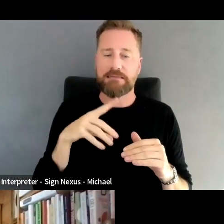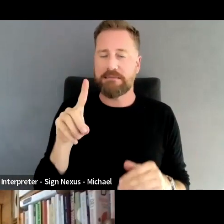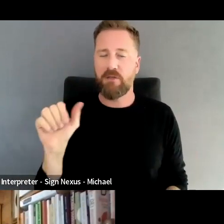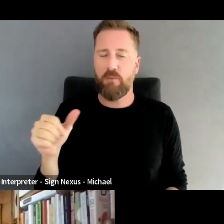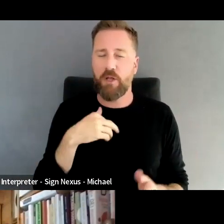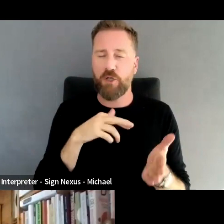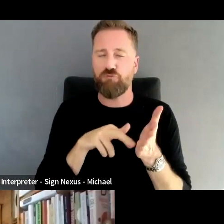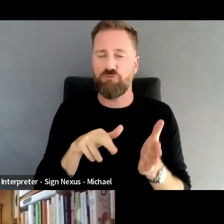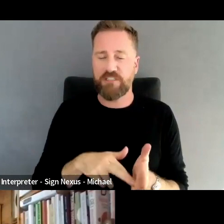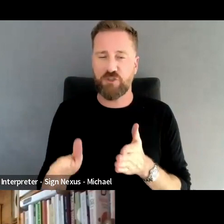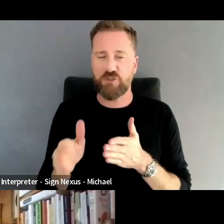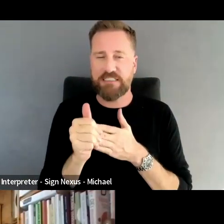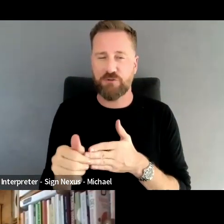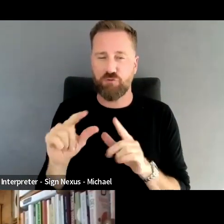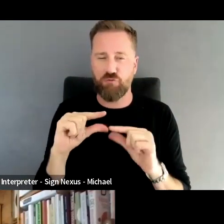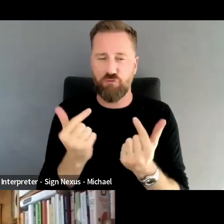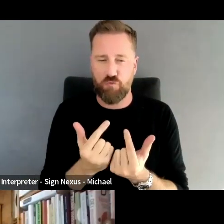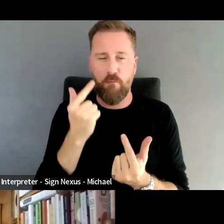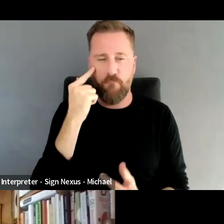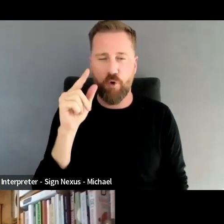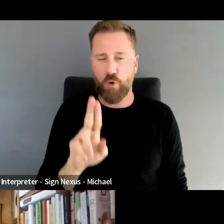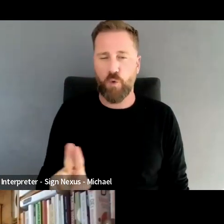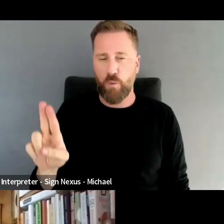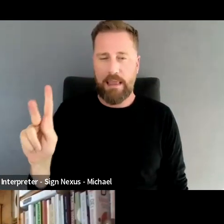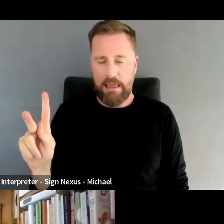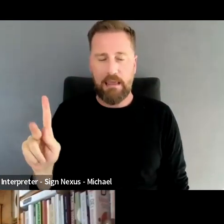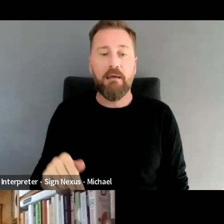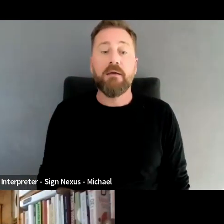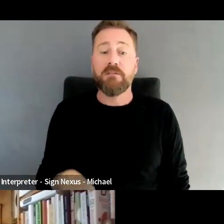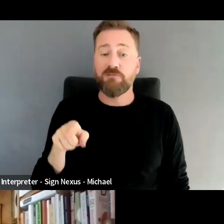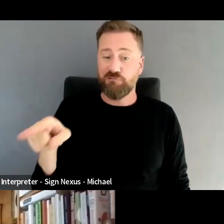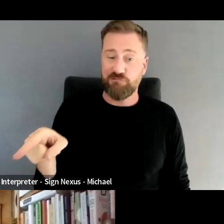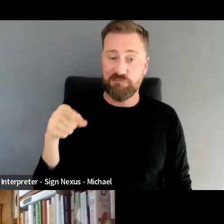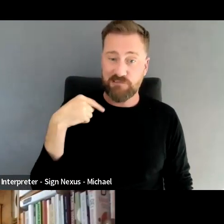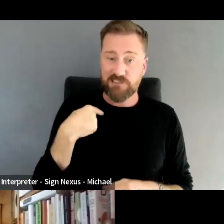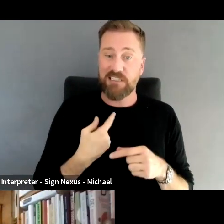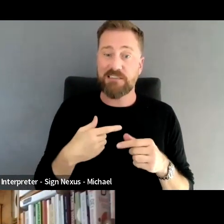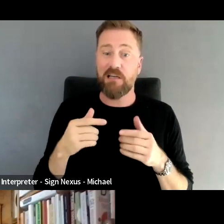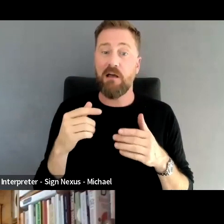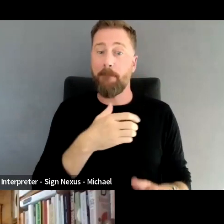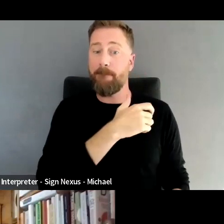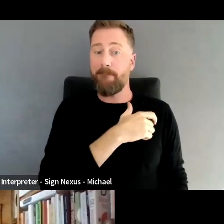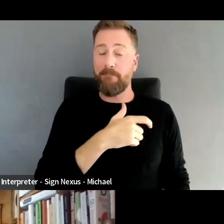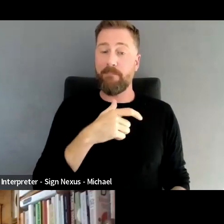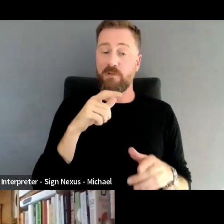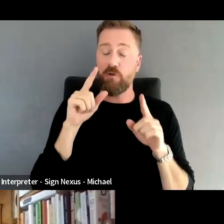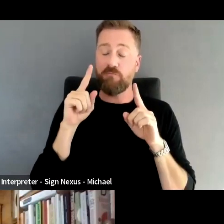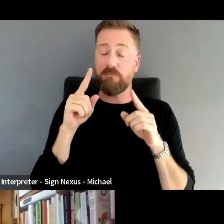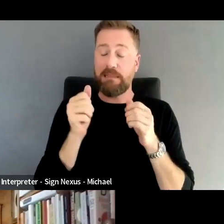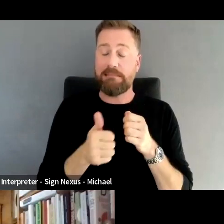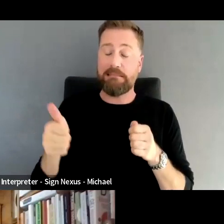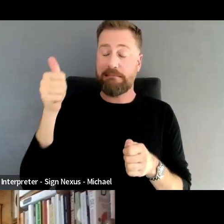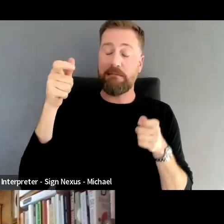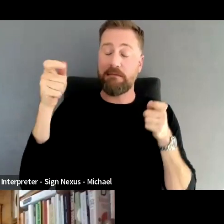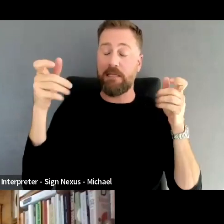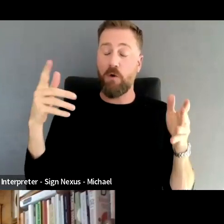in the UK. She's an ambassador for co-innovate at Brunel University and a past leader and ongoing